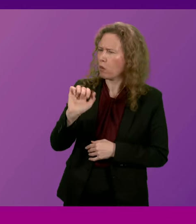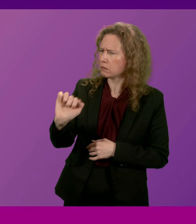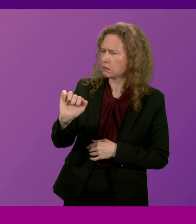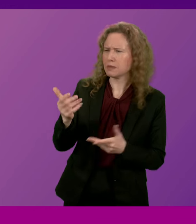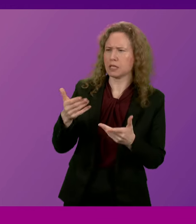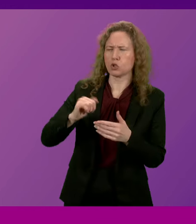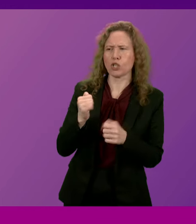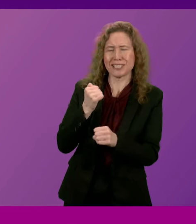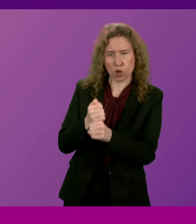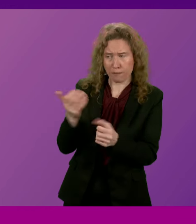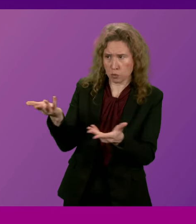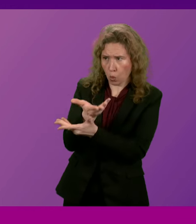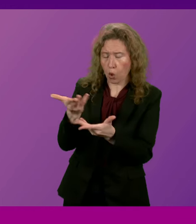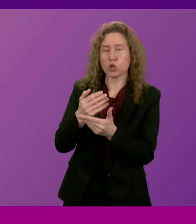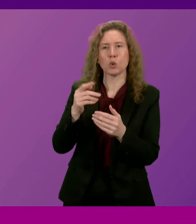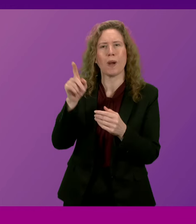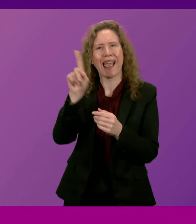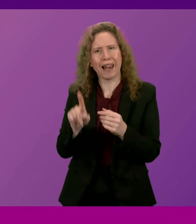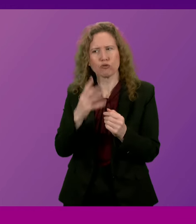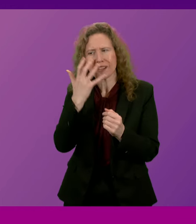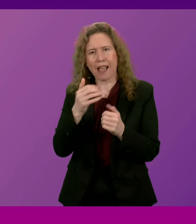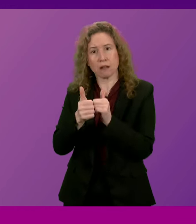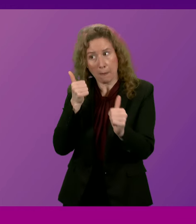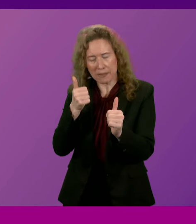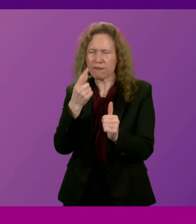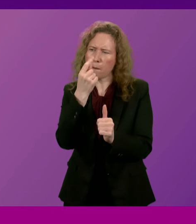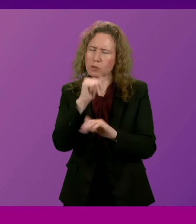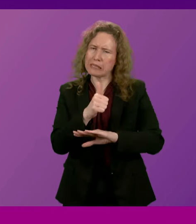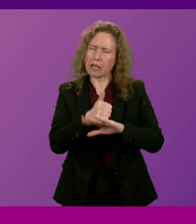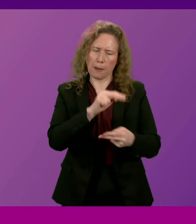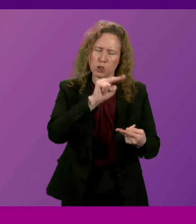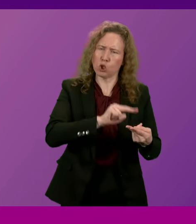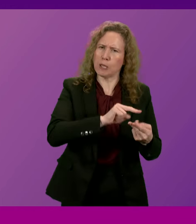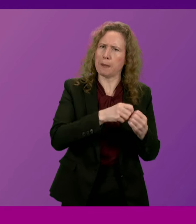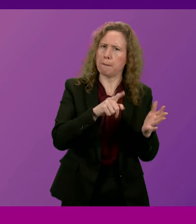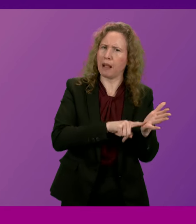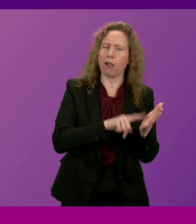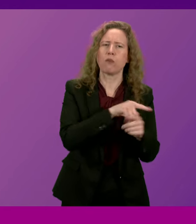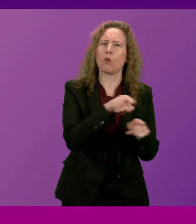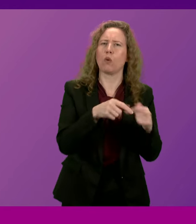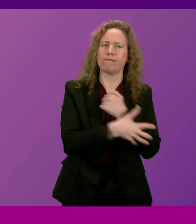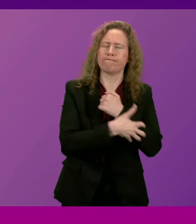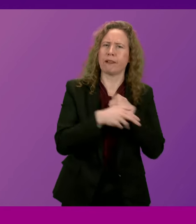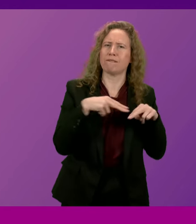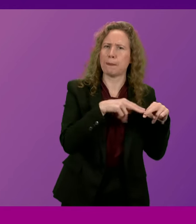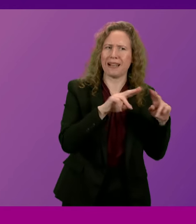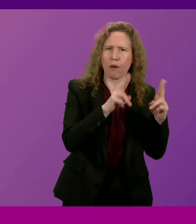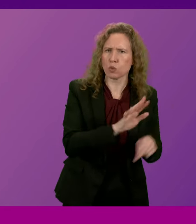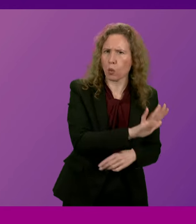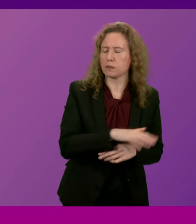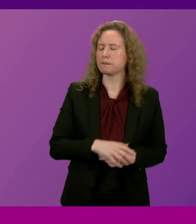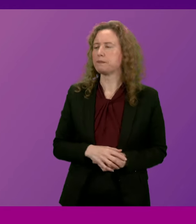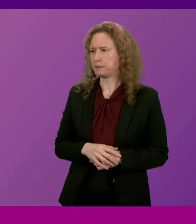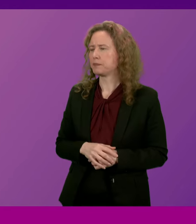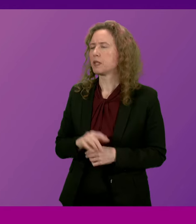Government is having with energy companies regarding a possible social tariff to reduce bills for low-income households. First Minister. President